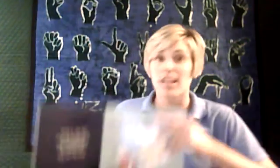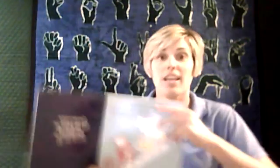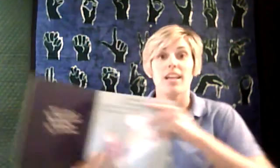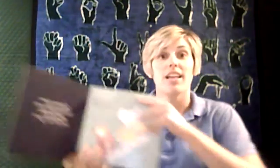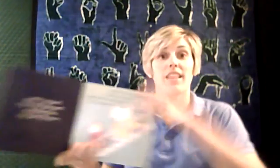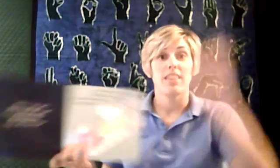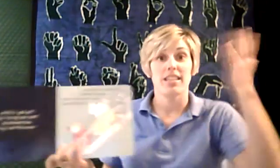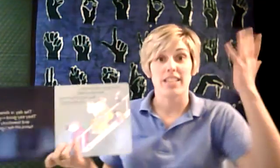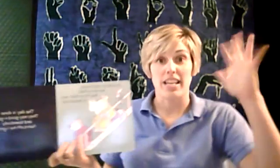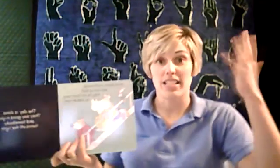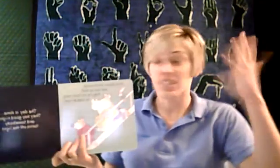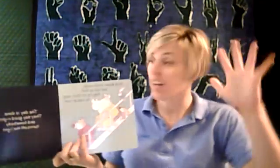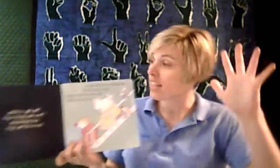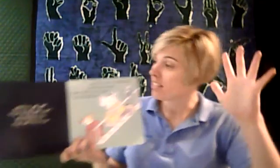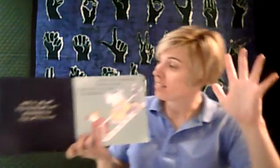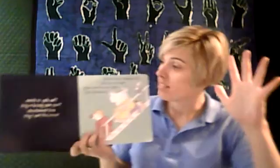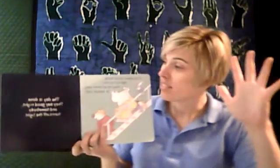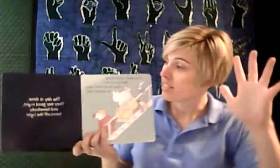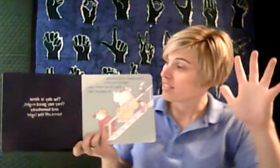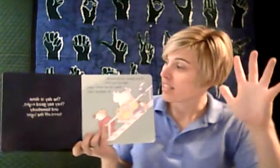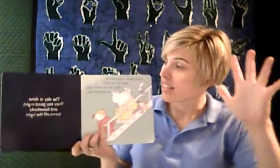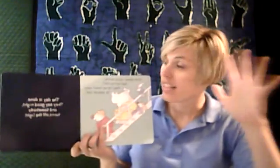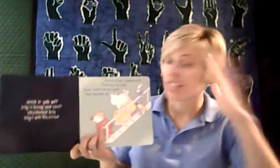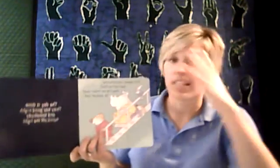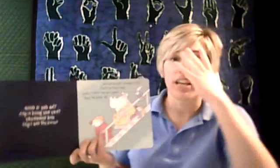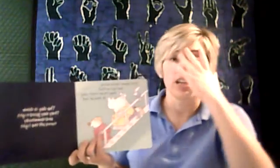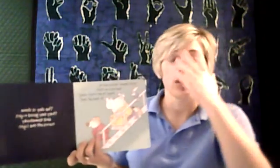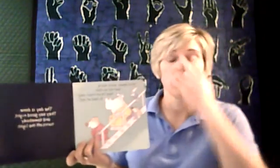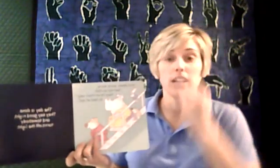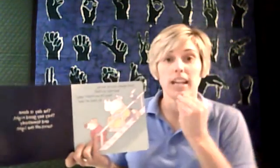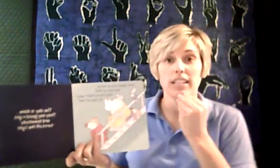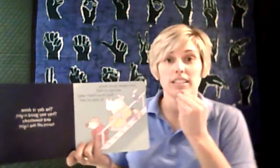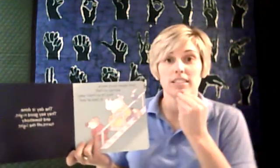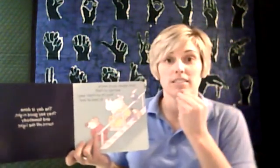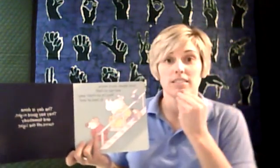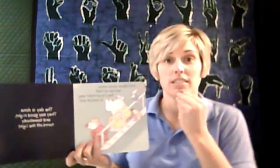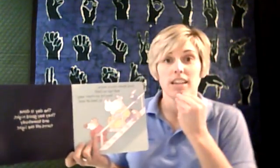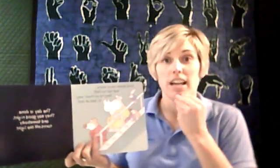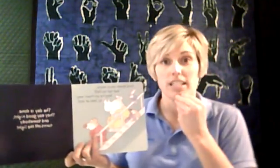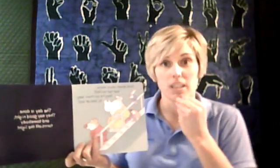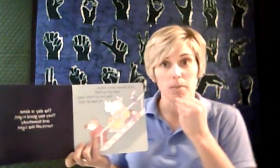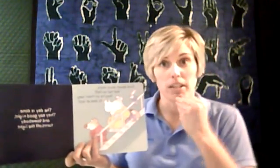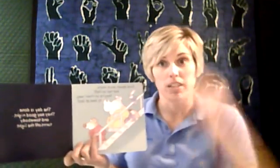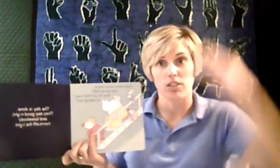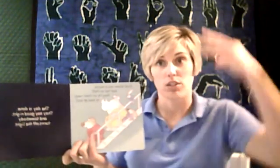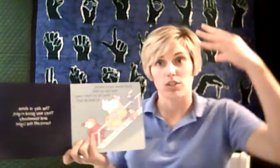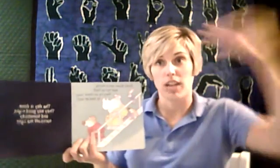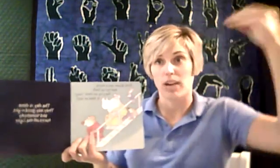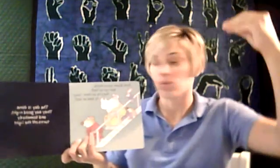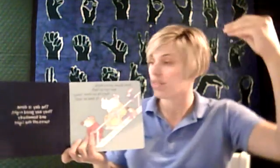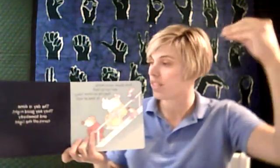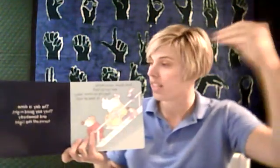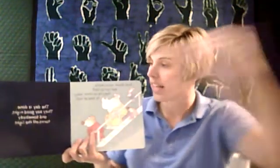The day is done. They say good night. And somebody turns out the light.